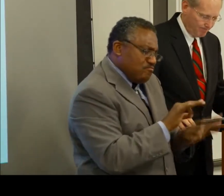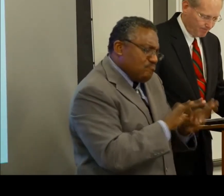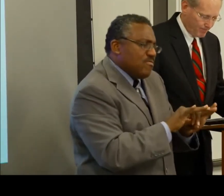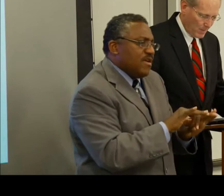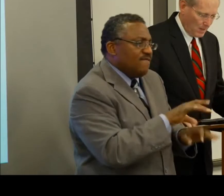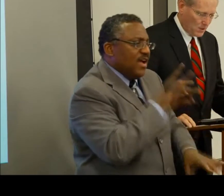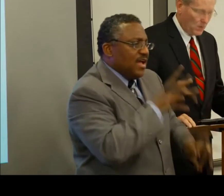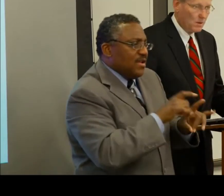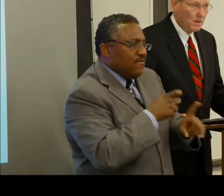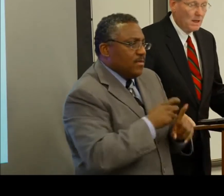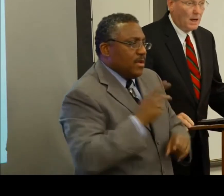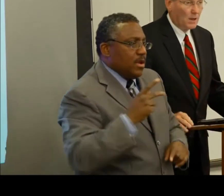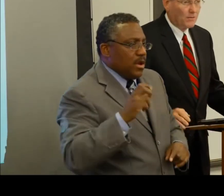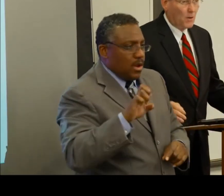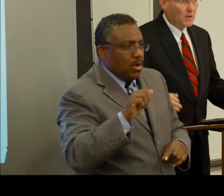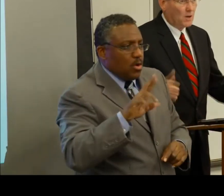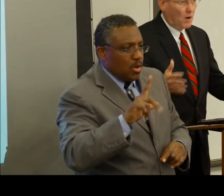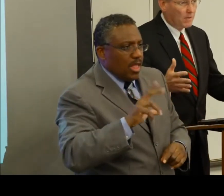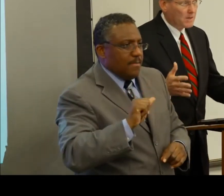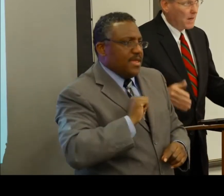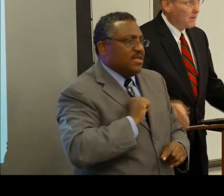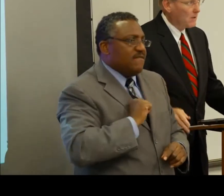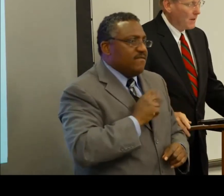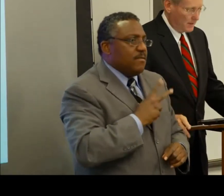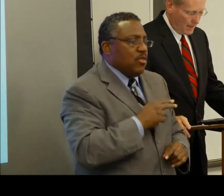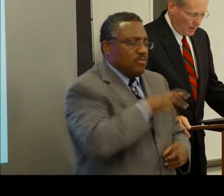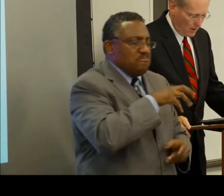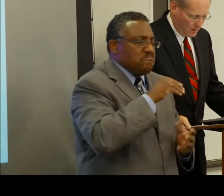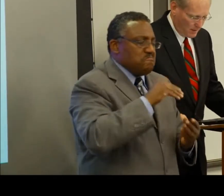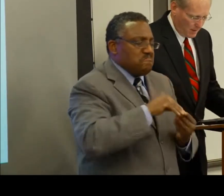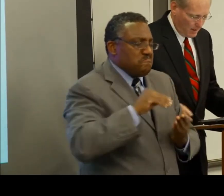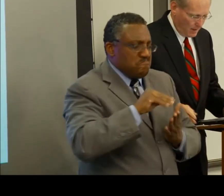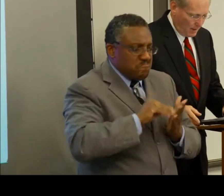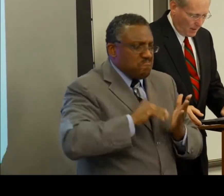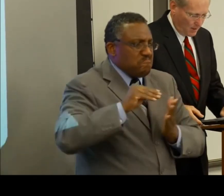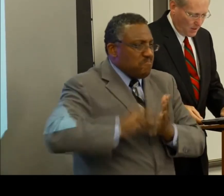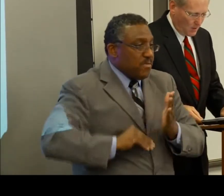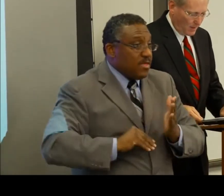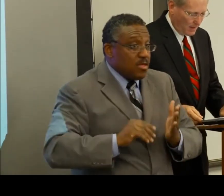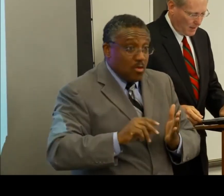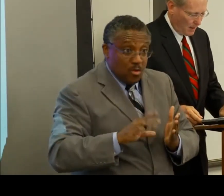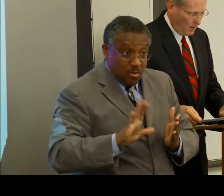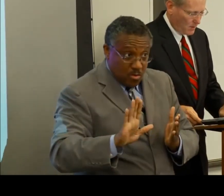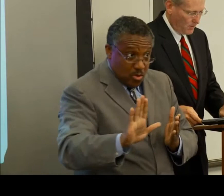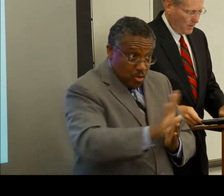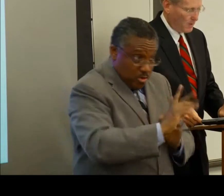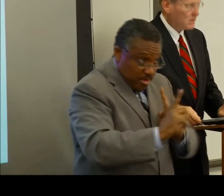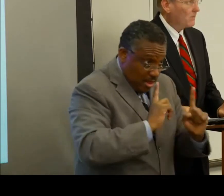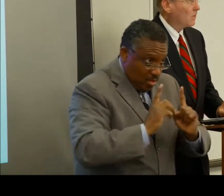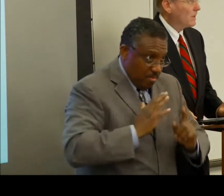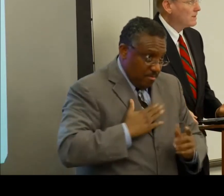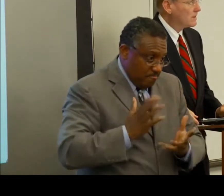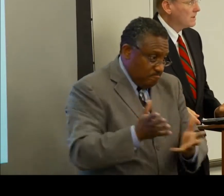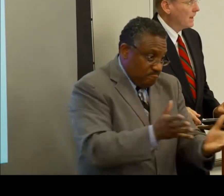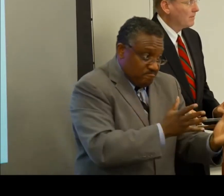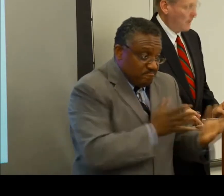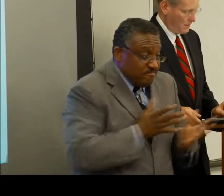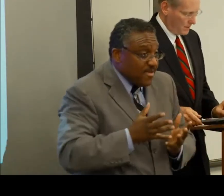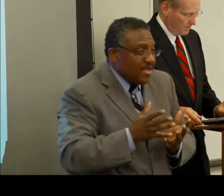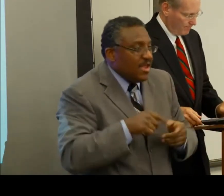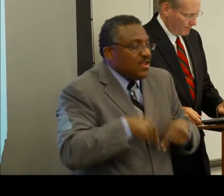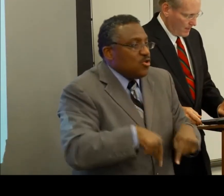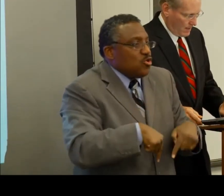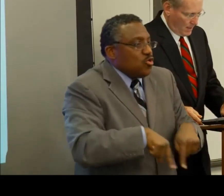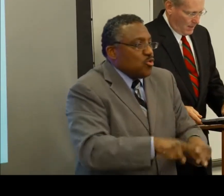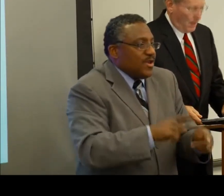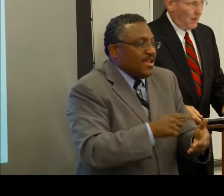and me. So, I look forward to all of us having a great dialogue today and continuing that dialogue over the next several weeks and